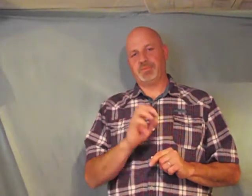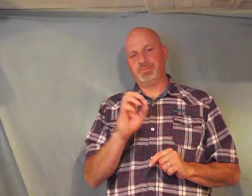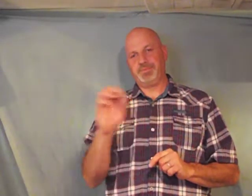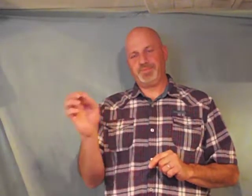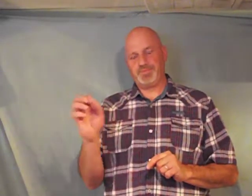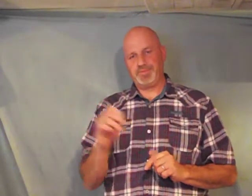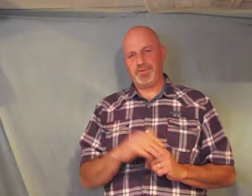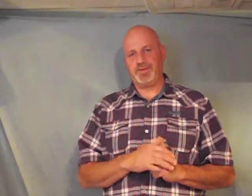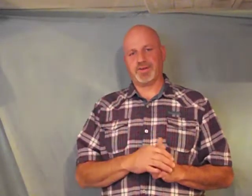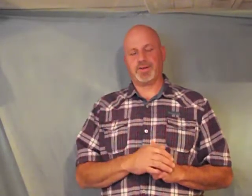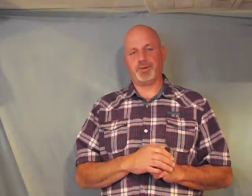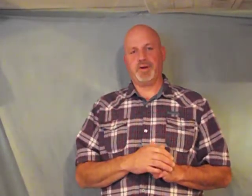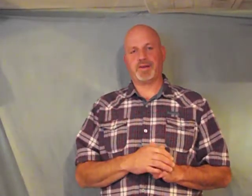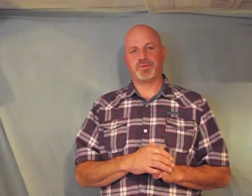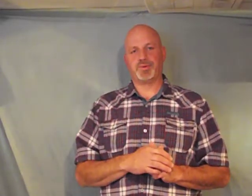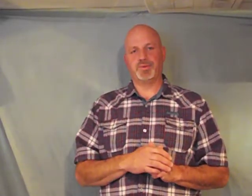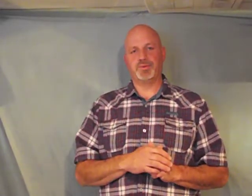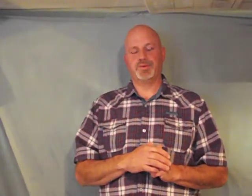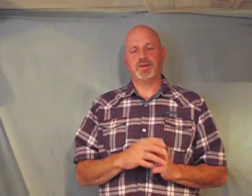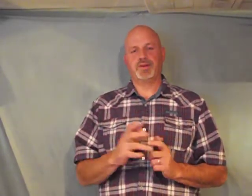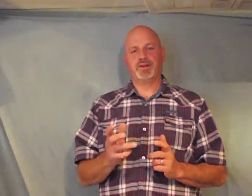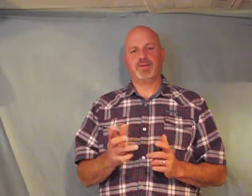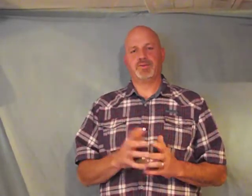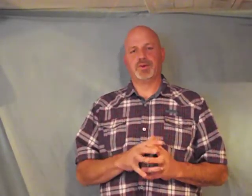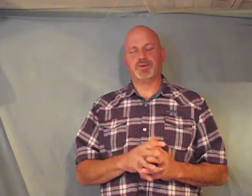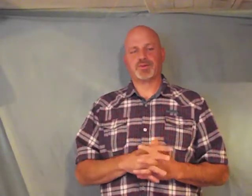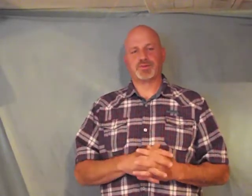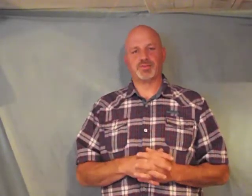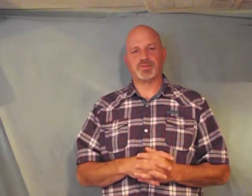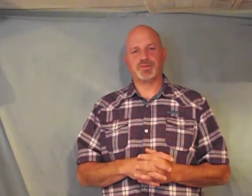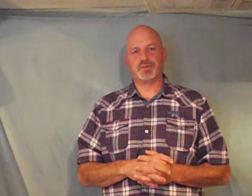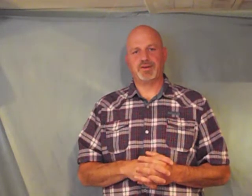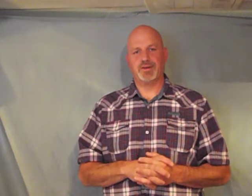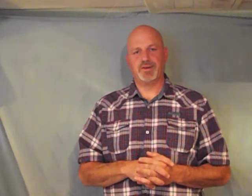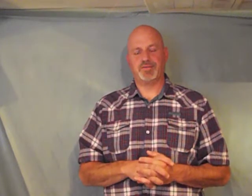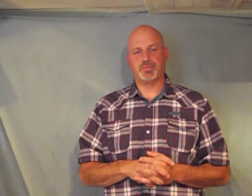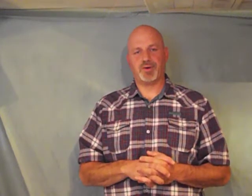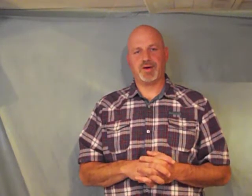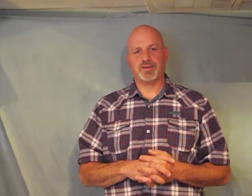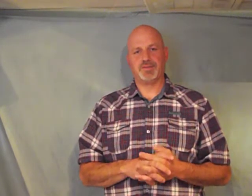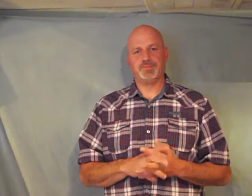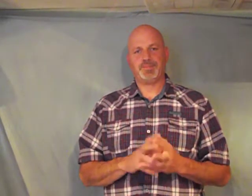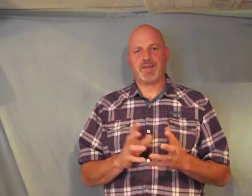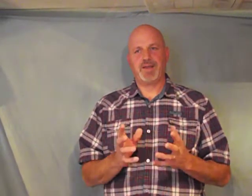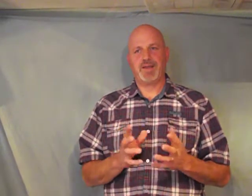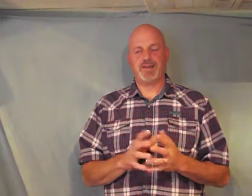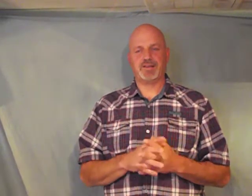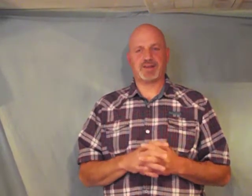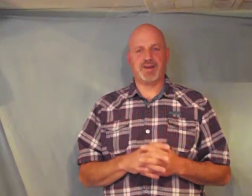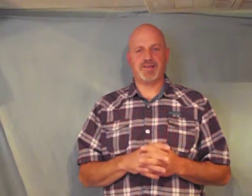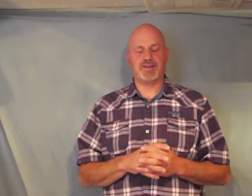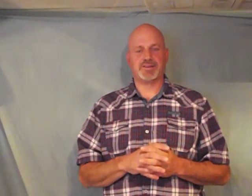you can go back through read the scripture of the prayer and its contents